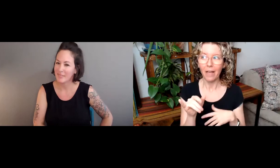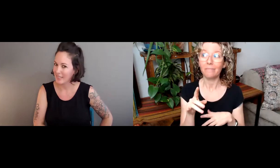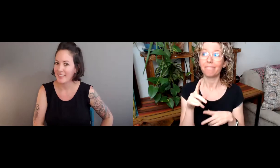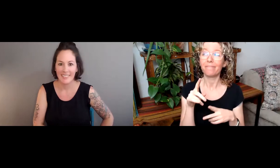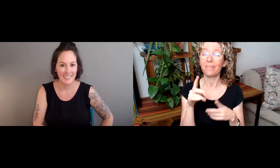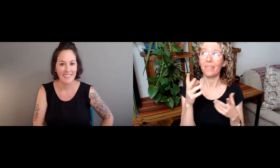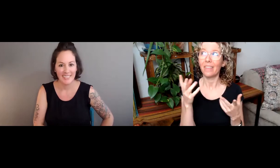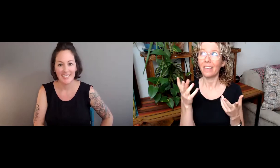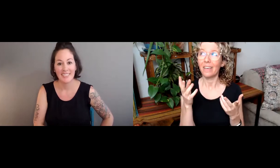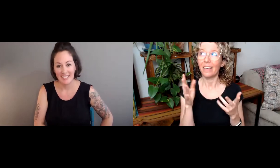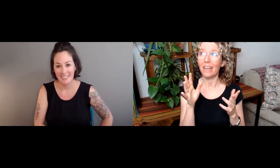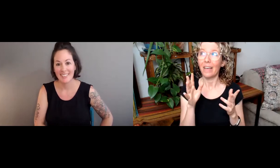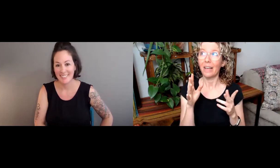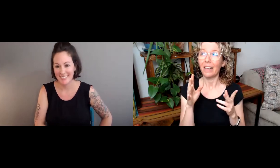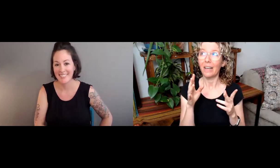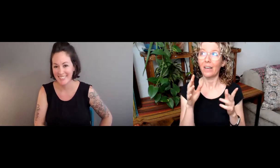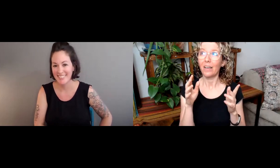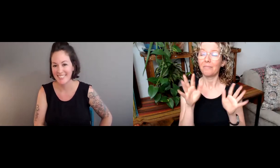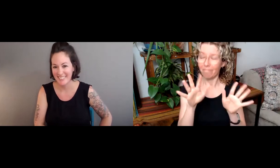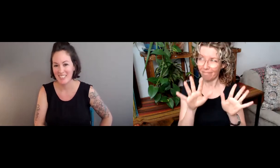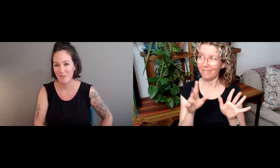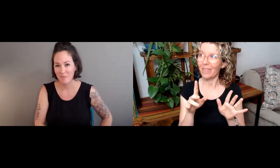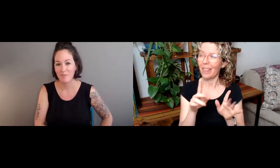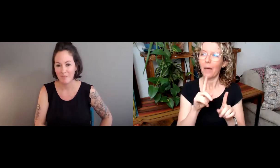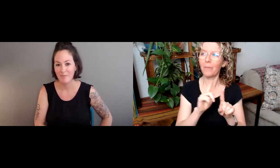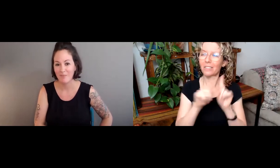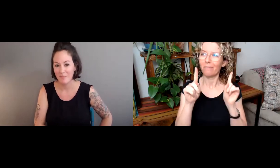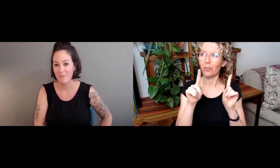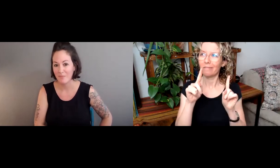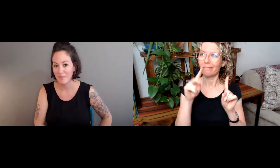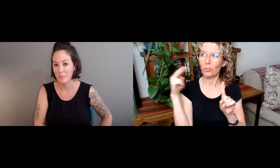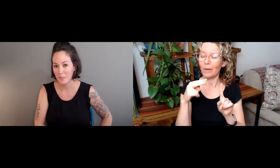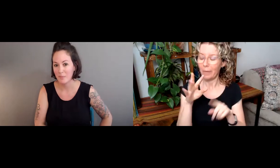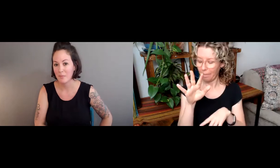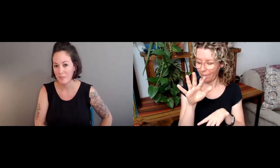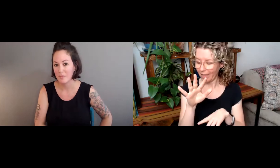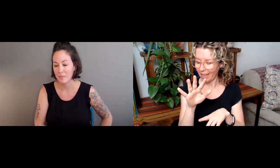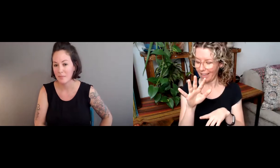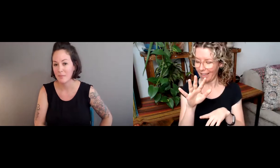strong sense of urgency in terms of their expectation of when technology like these should be developed.